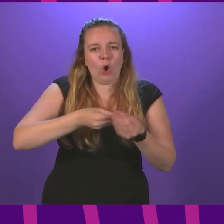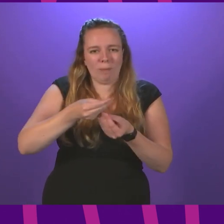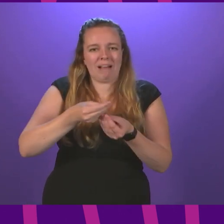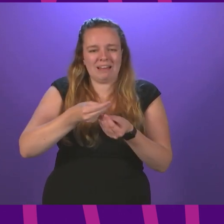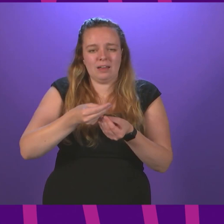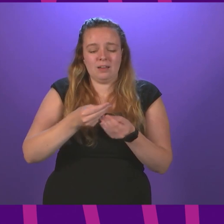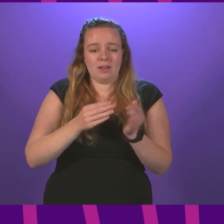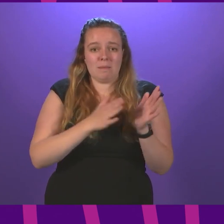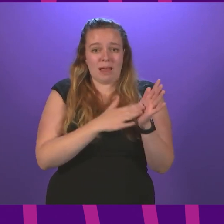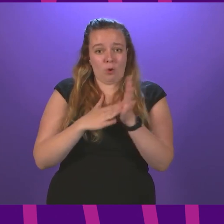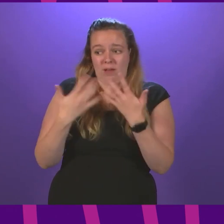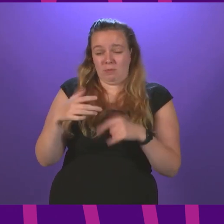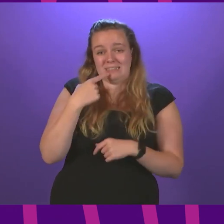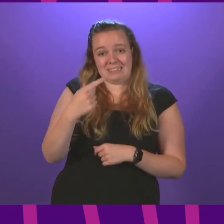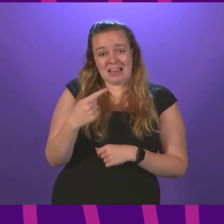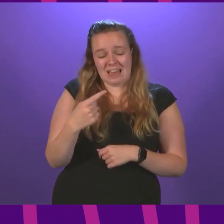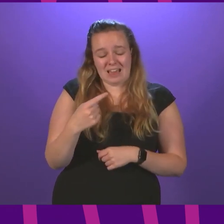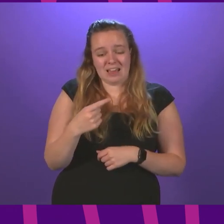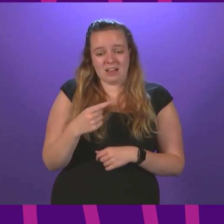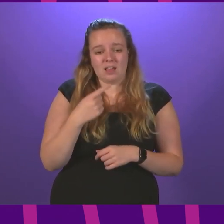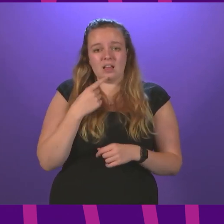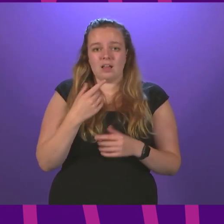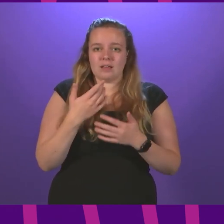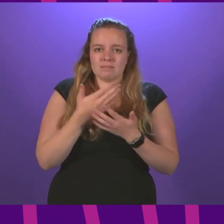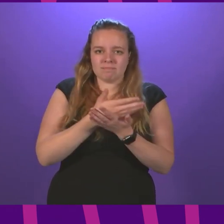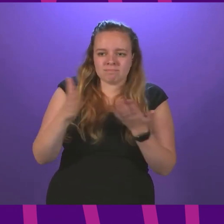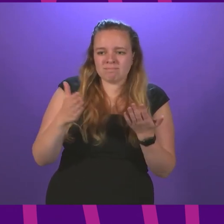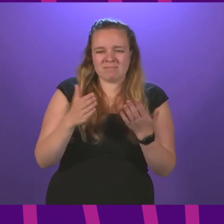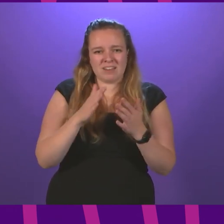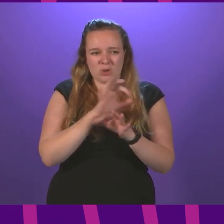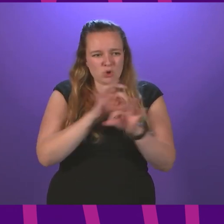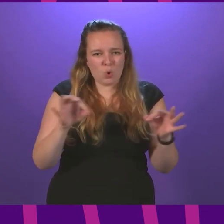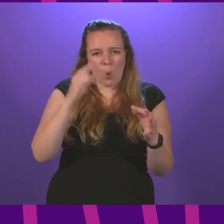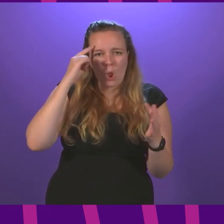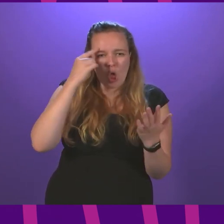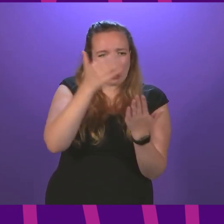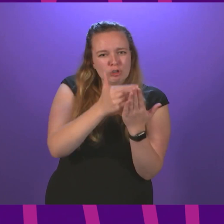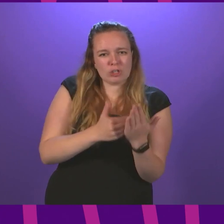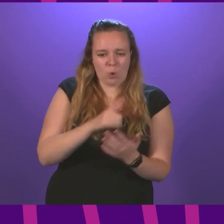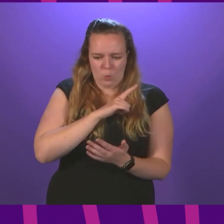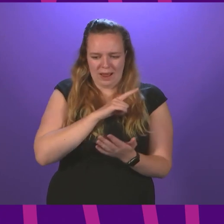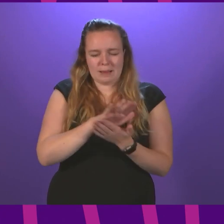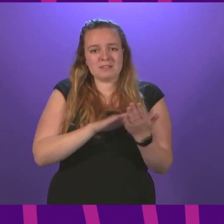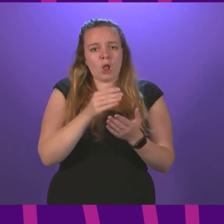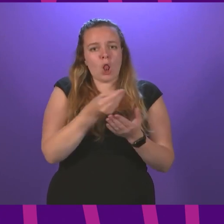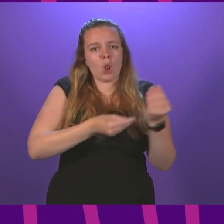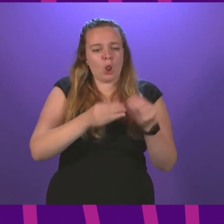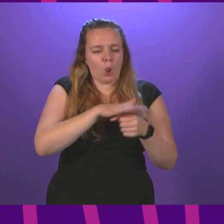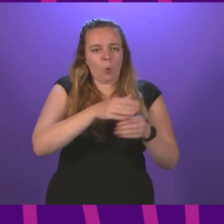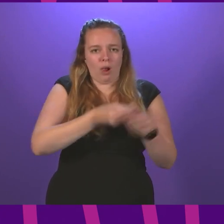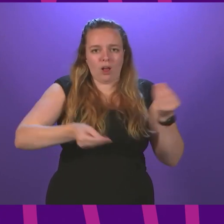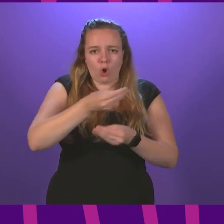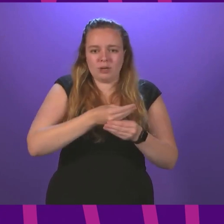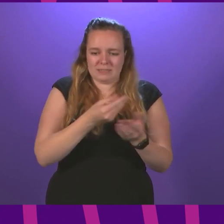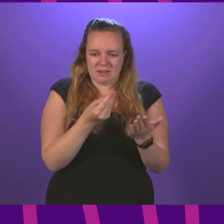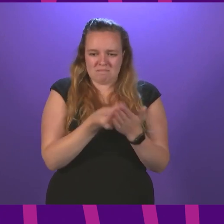as Michael Mara rightly said. It's illiterate and illogical, because it will take money out of local economies as we try to